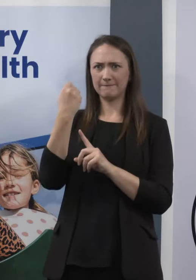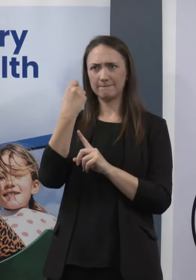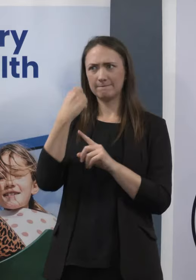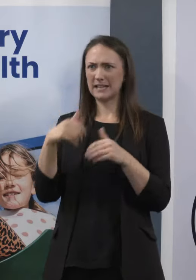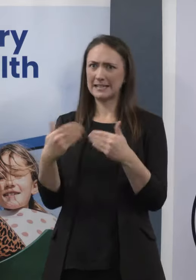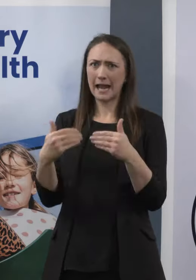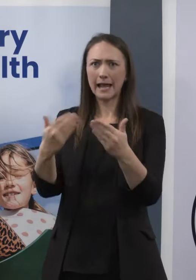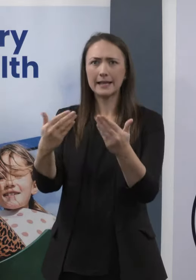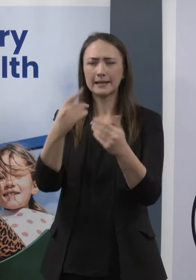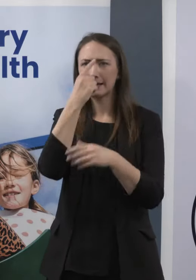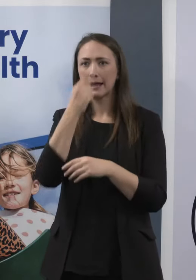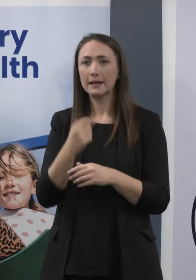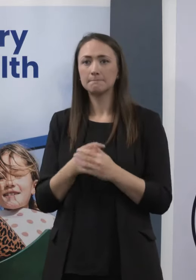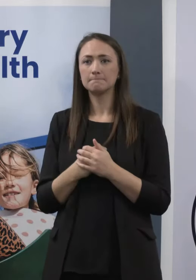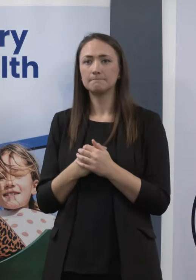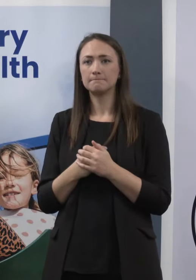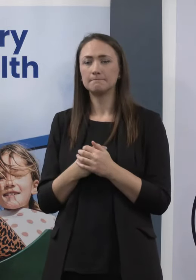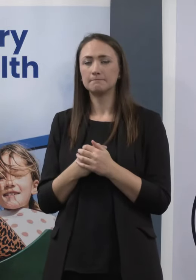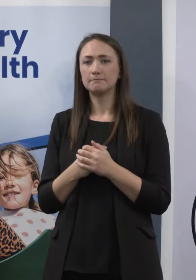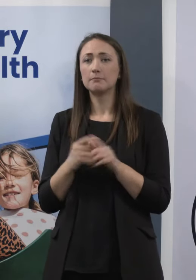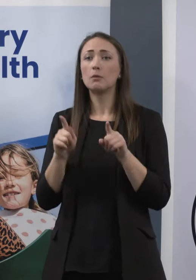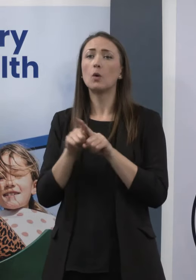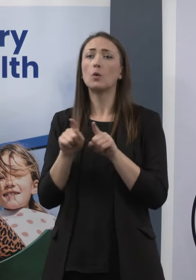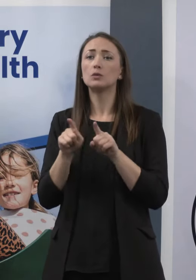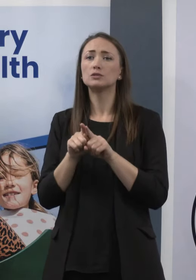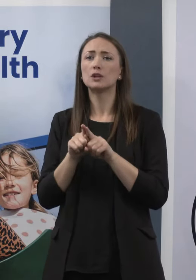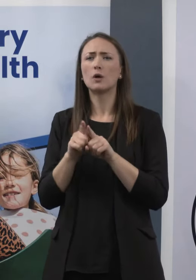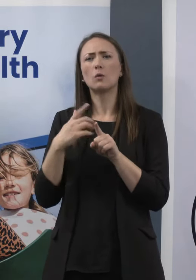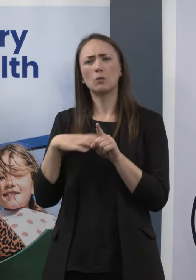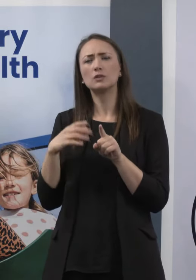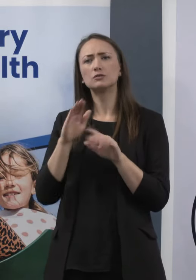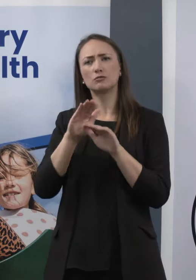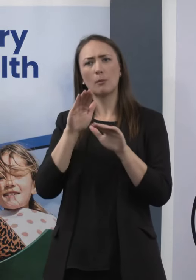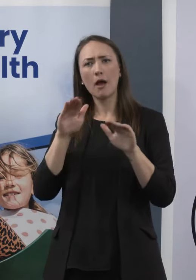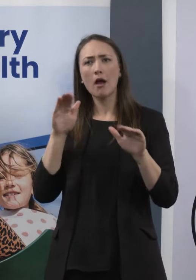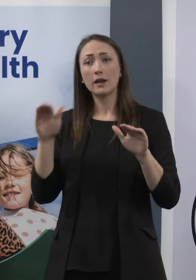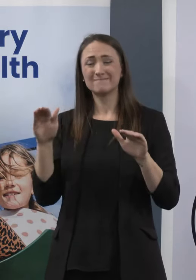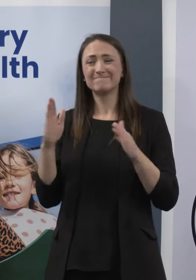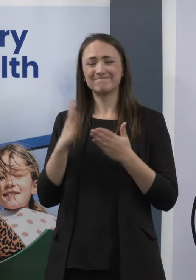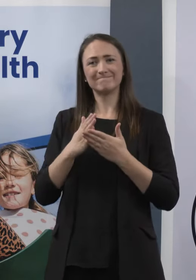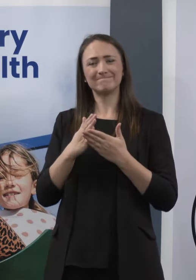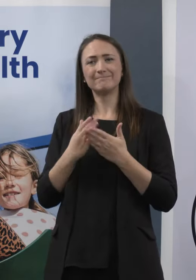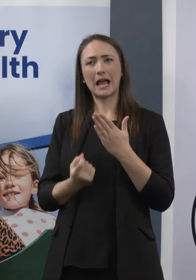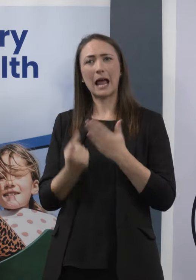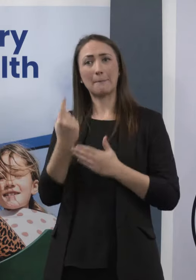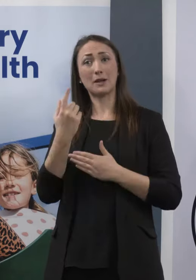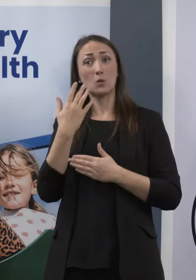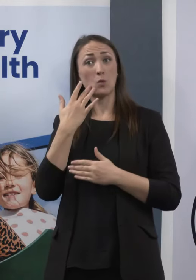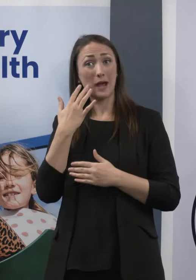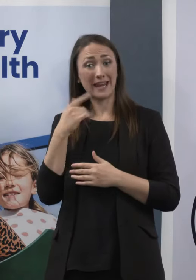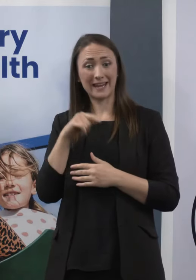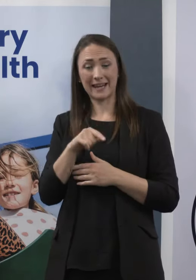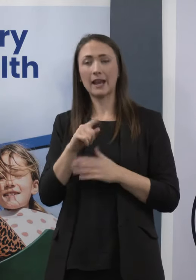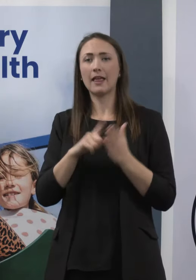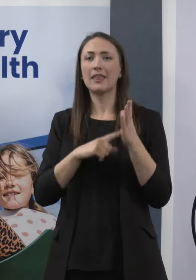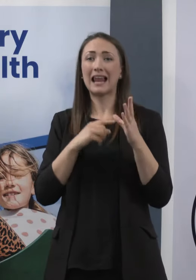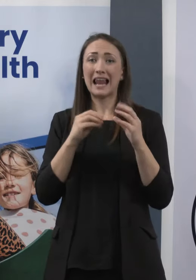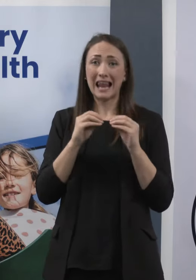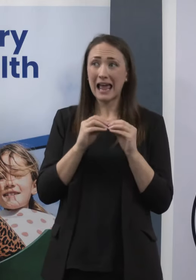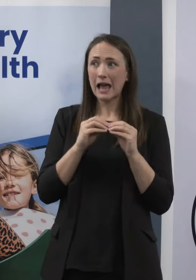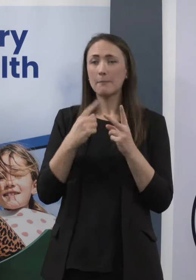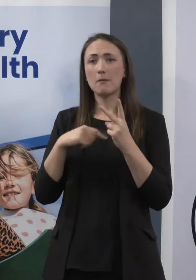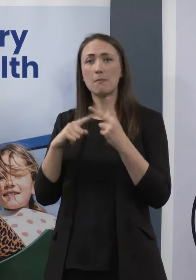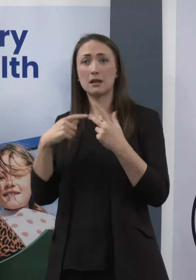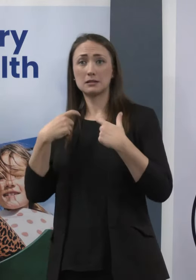that the issues arose at a time when the health system, including our labs and our testing team here in the Ministry, who were working